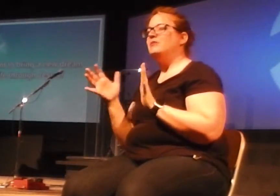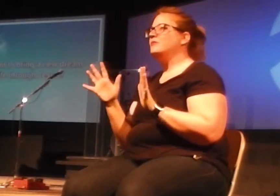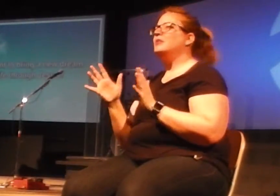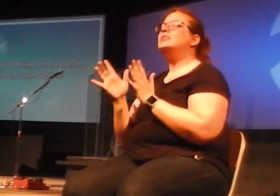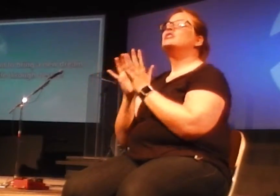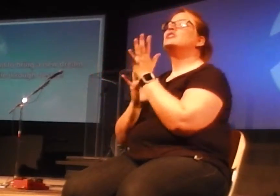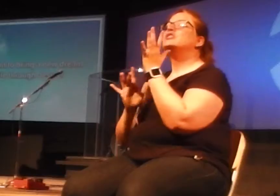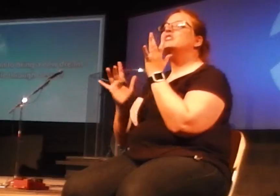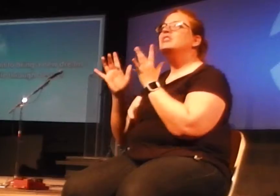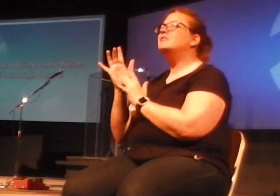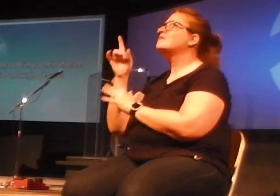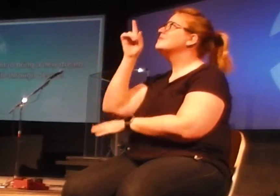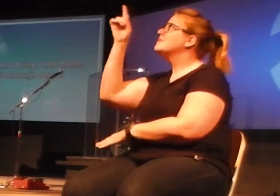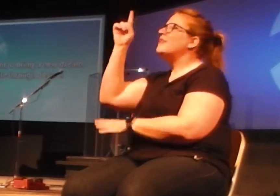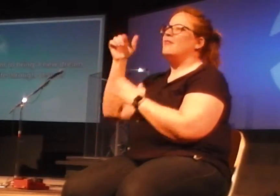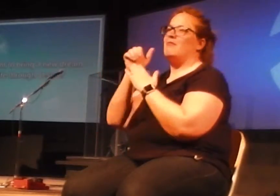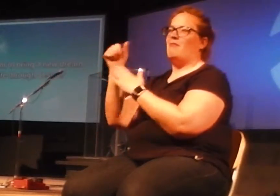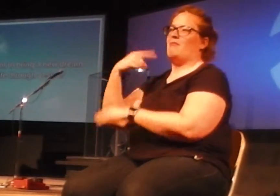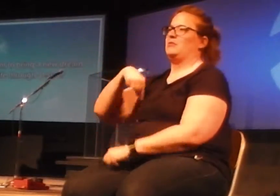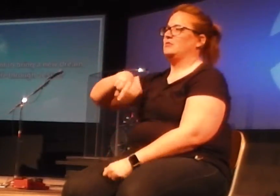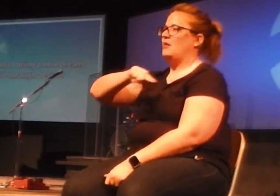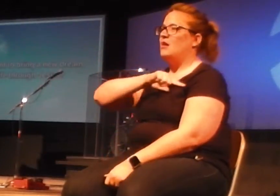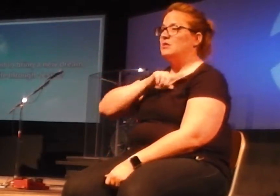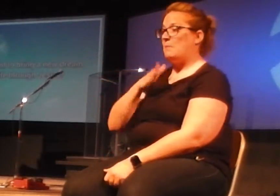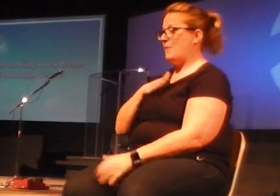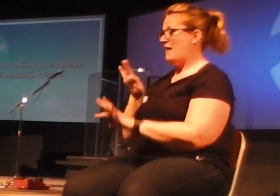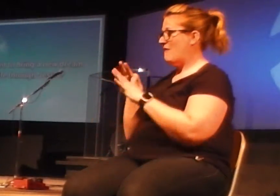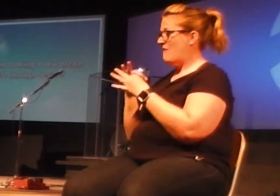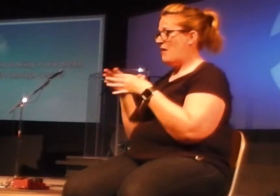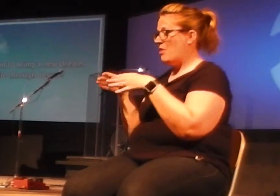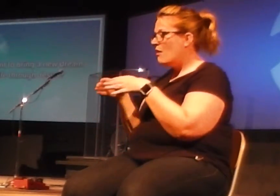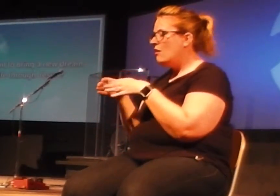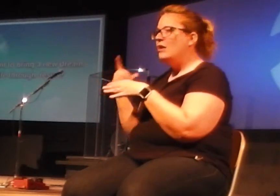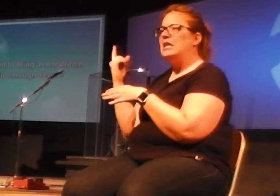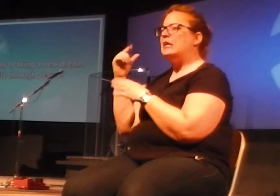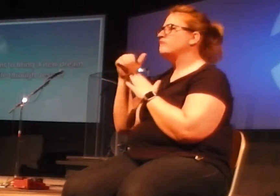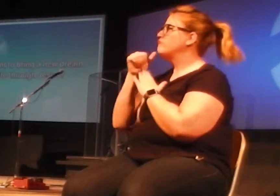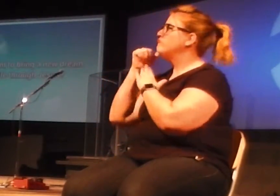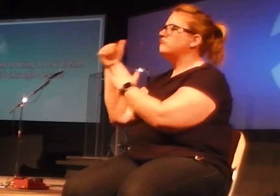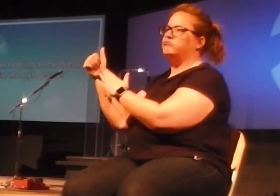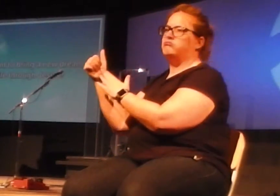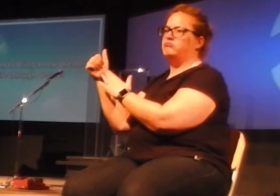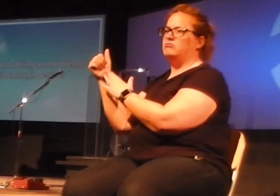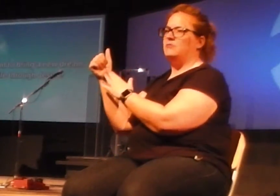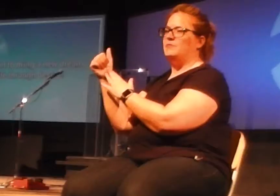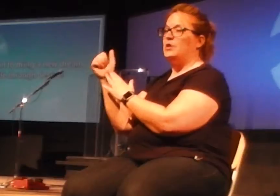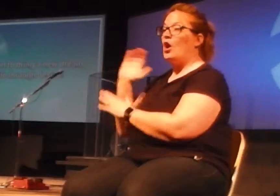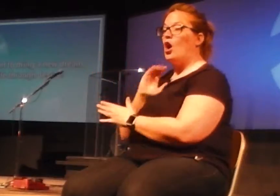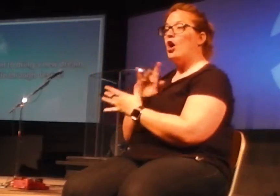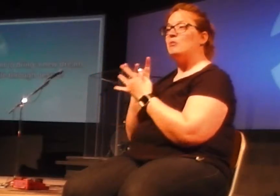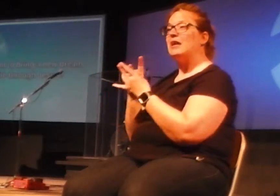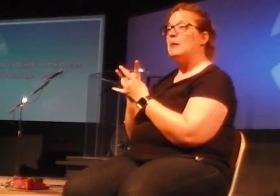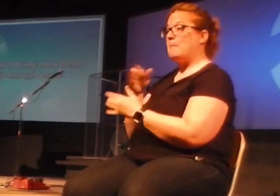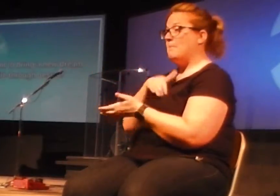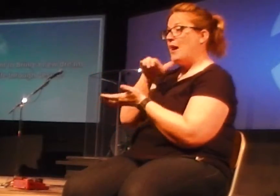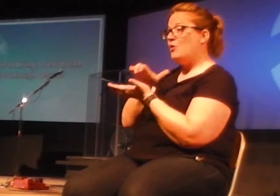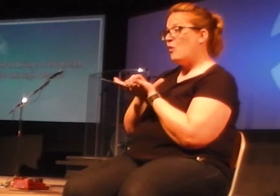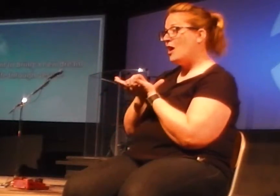our guide for our family. Our relationship with Jesus, my wife and I, our relationship with Jesus